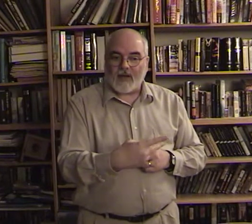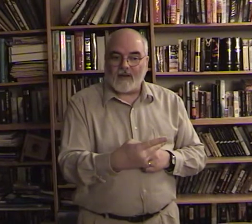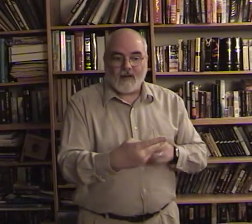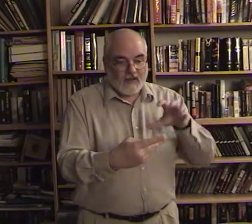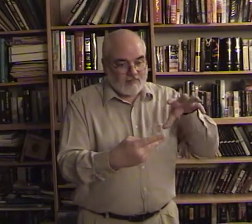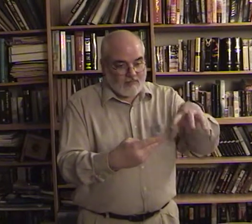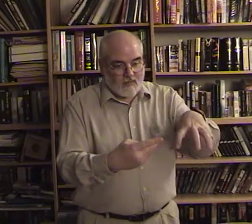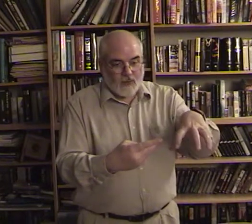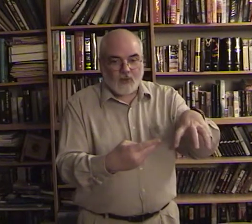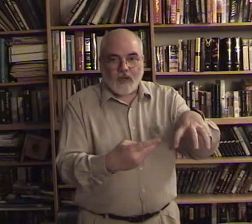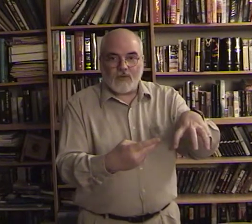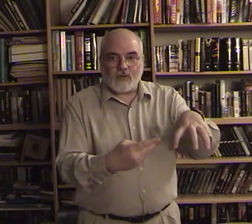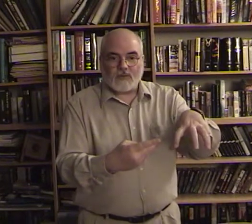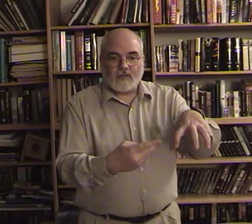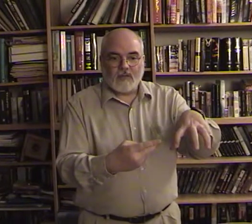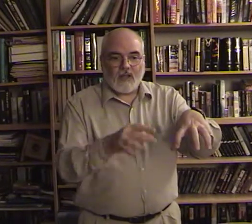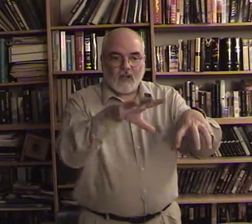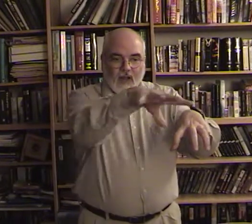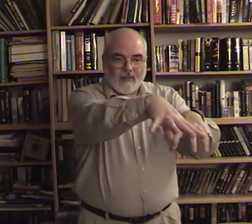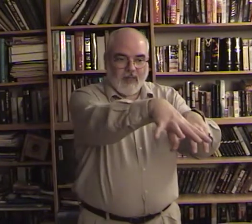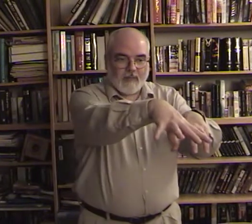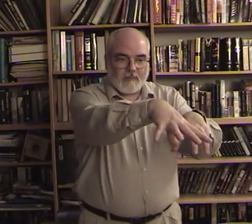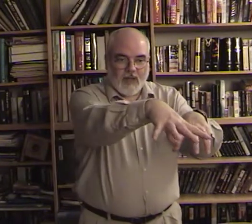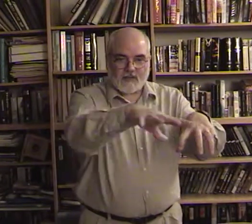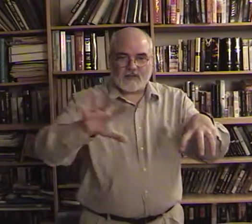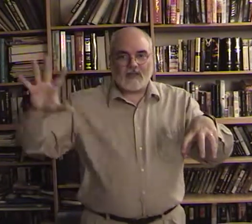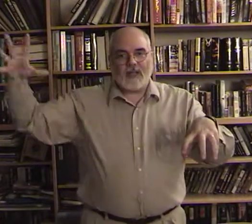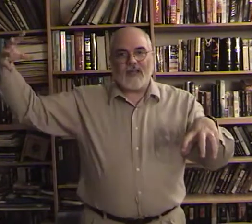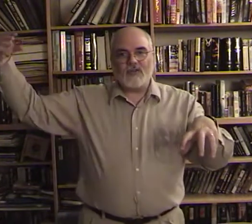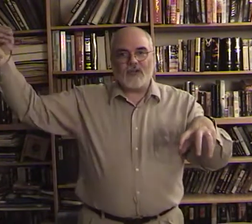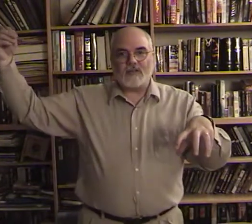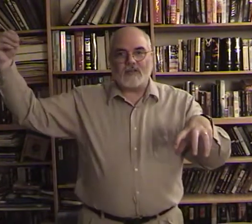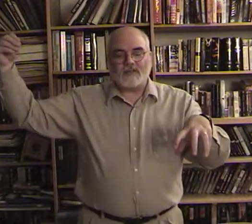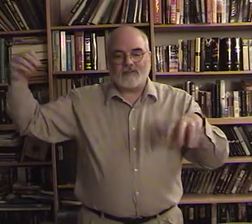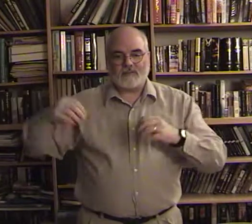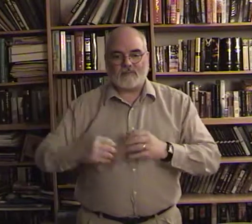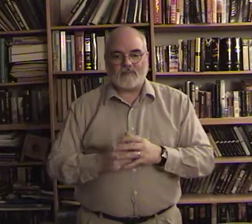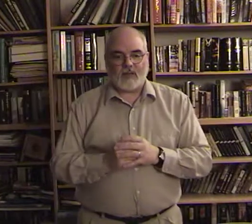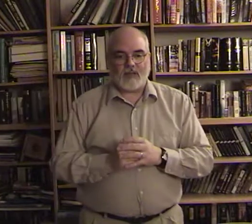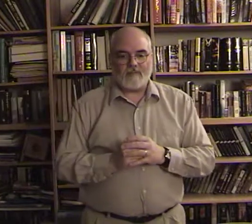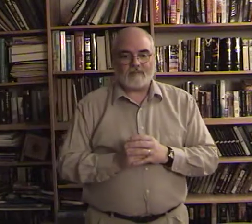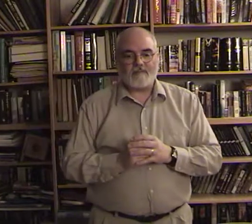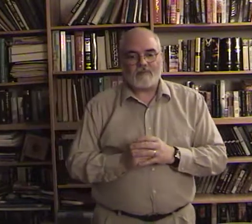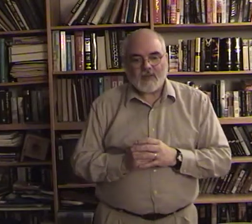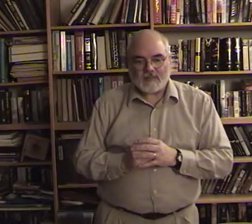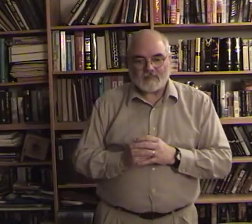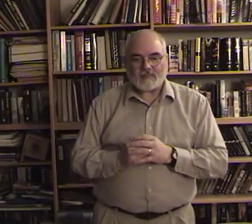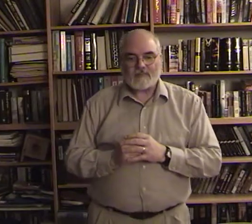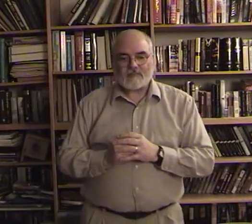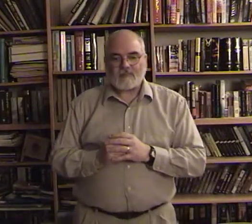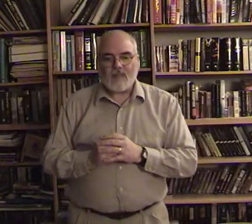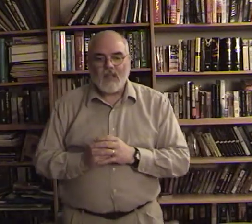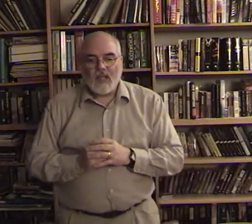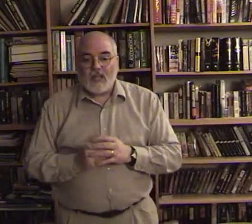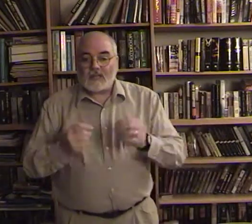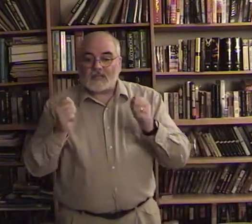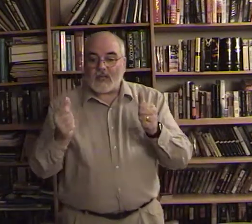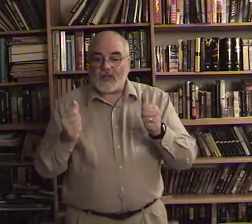the two angels and the apostles and jesus okay suddenly